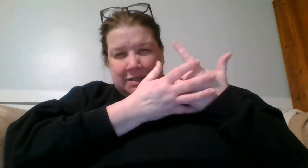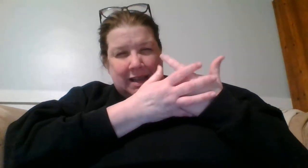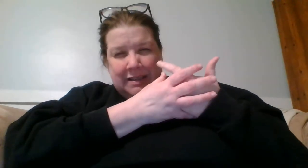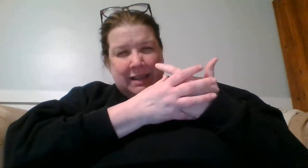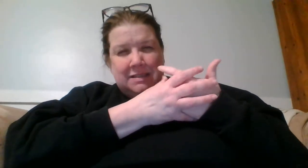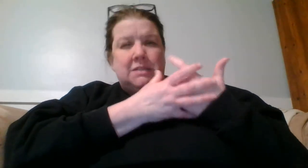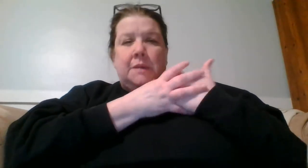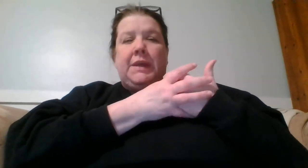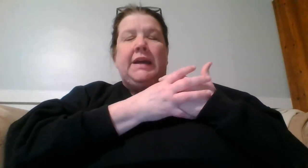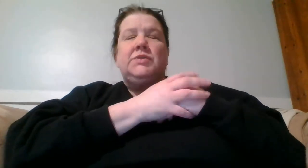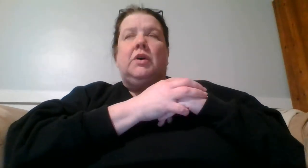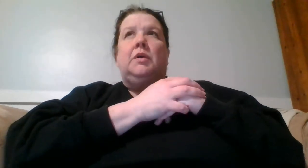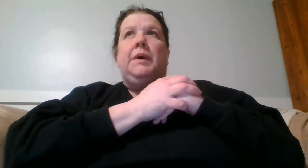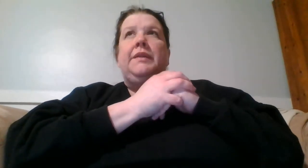That's something I struggle with.